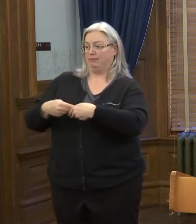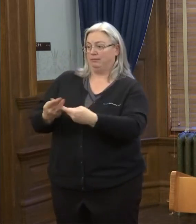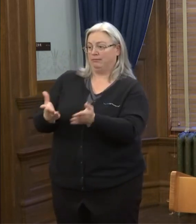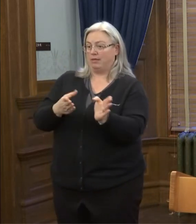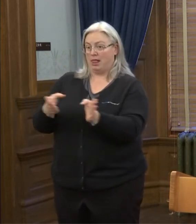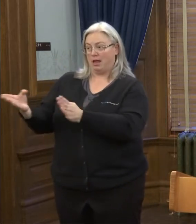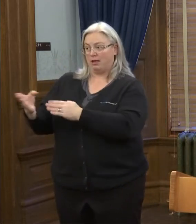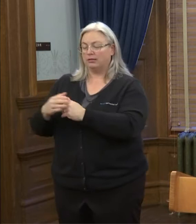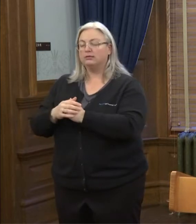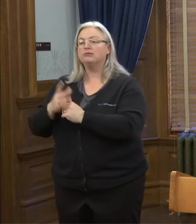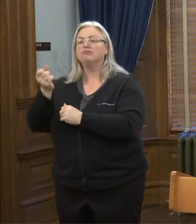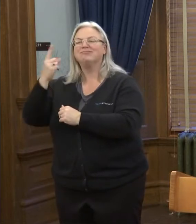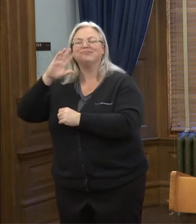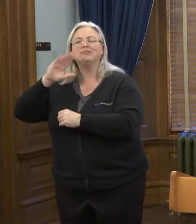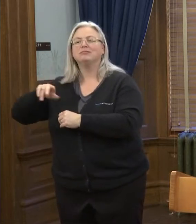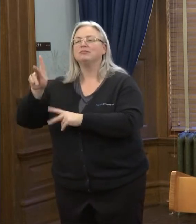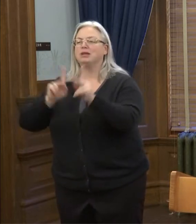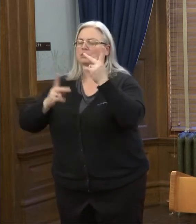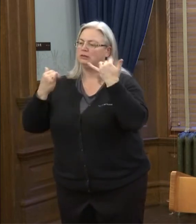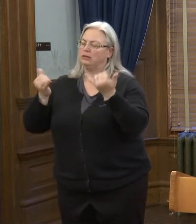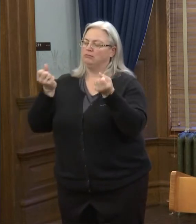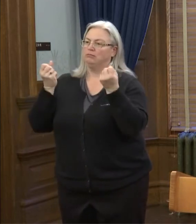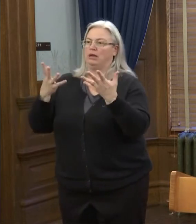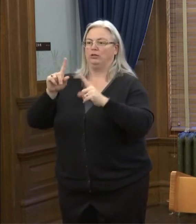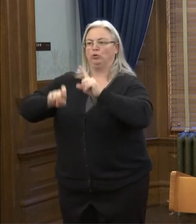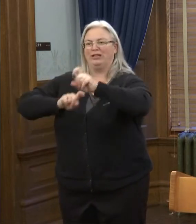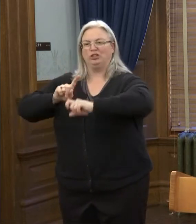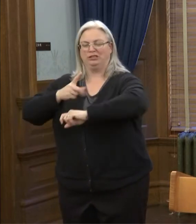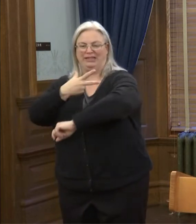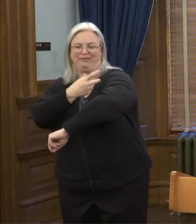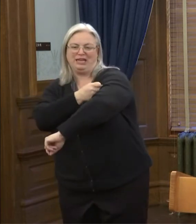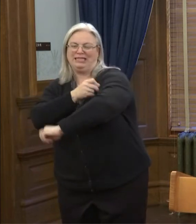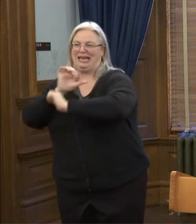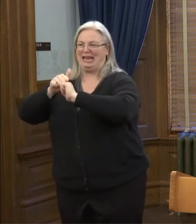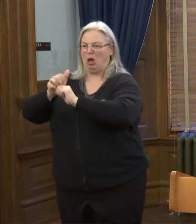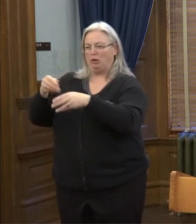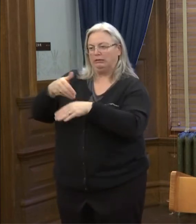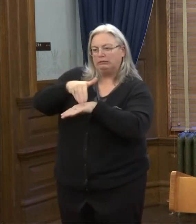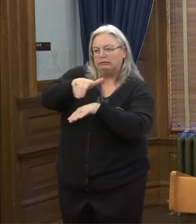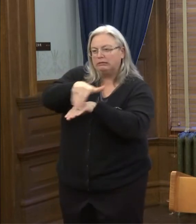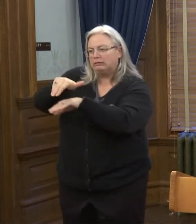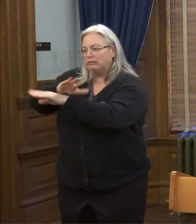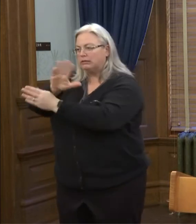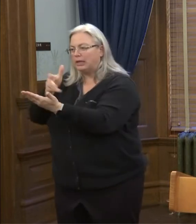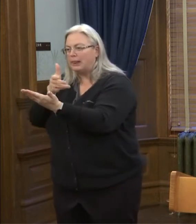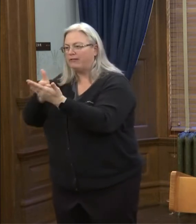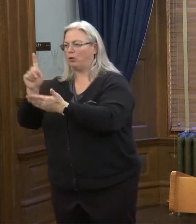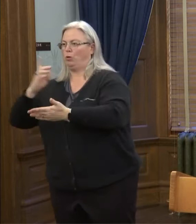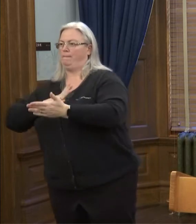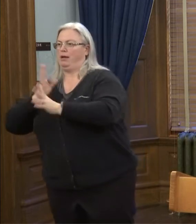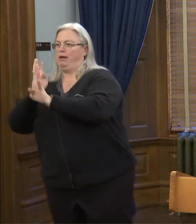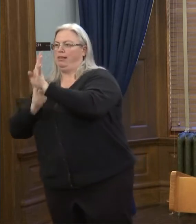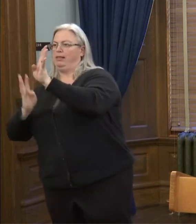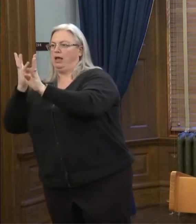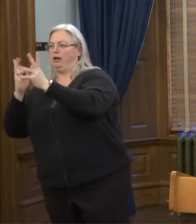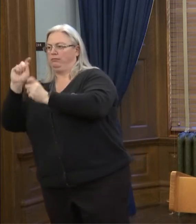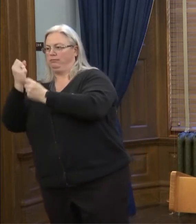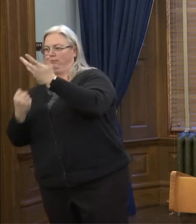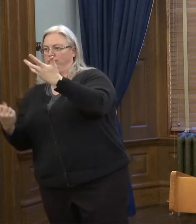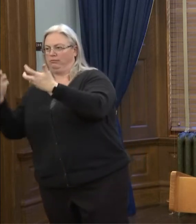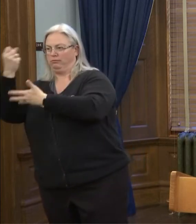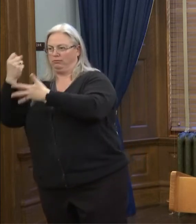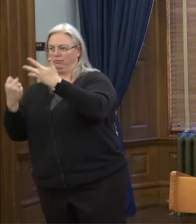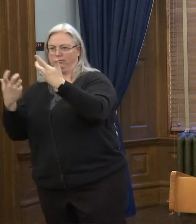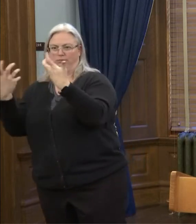I understand that Kansans still have questions about the vaccination delivery and where they fit into these priority categories.